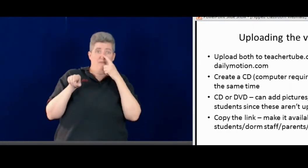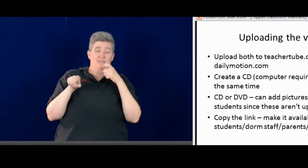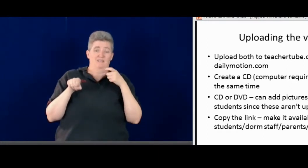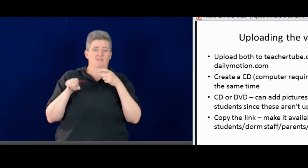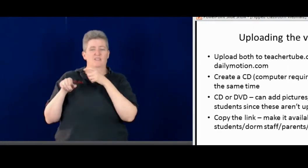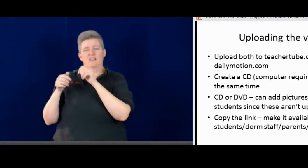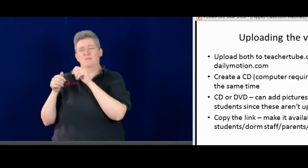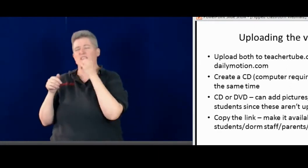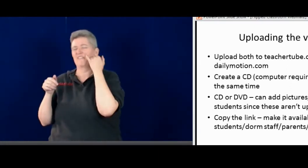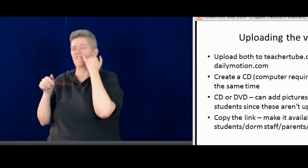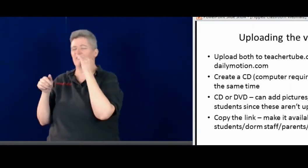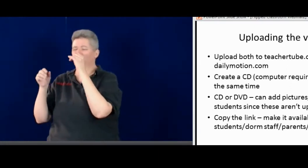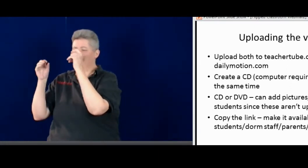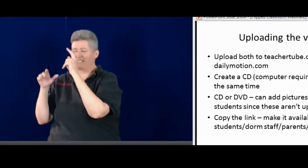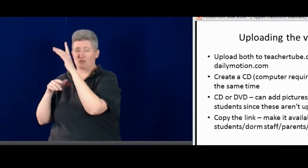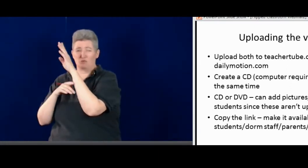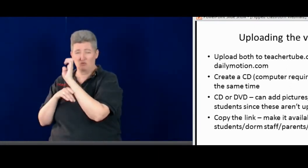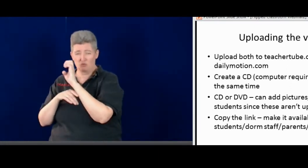are included.